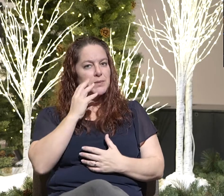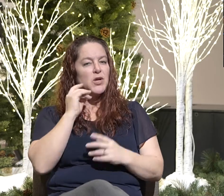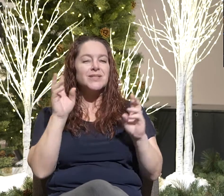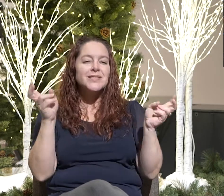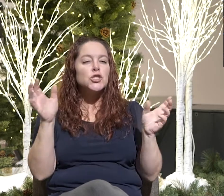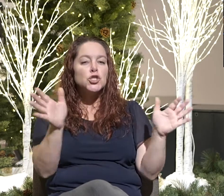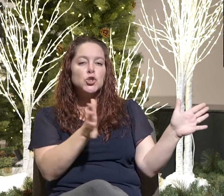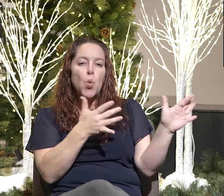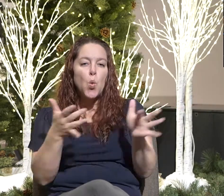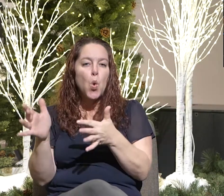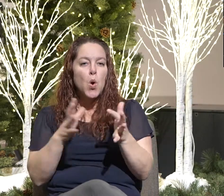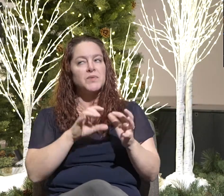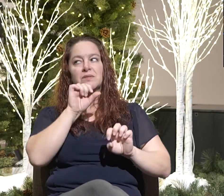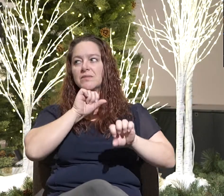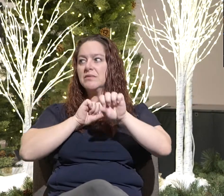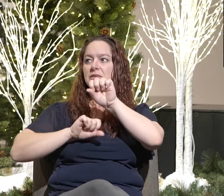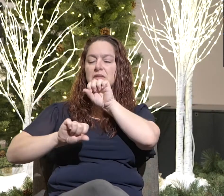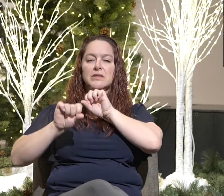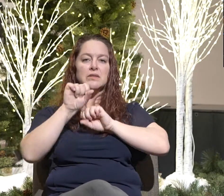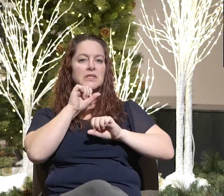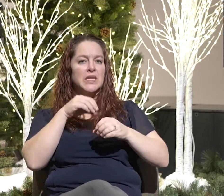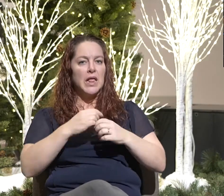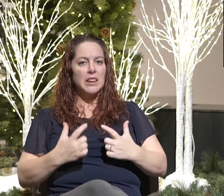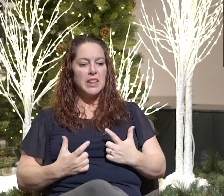it's refreshing to our souls.